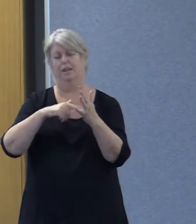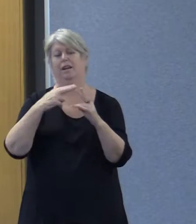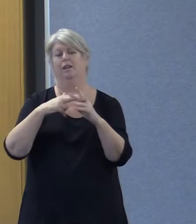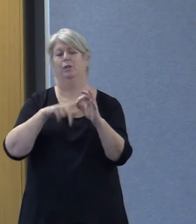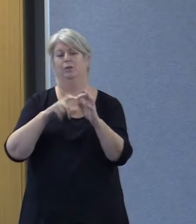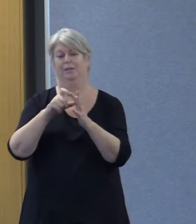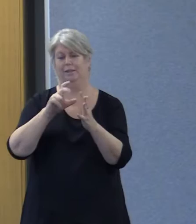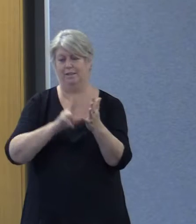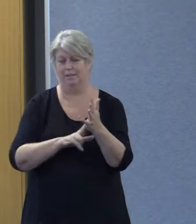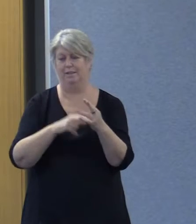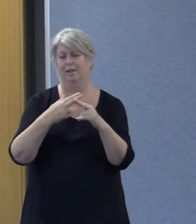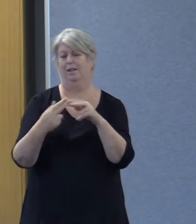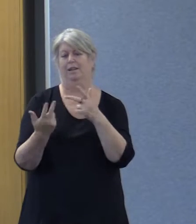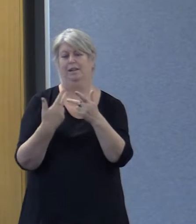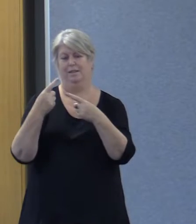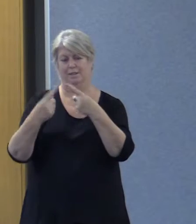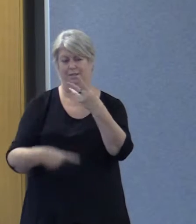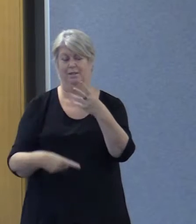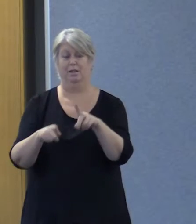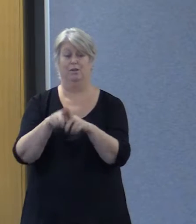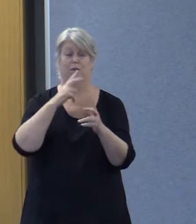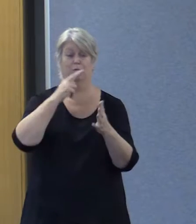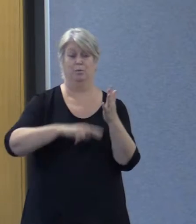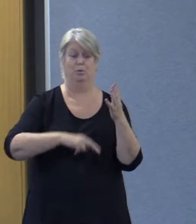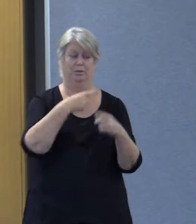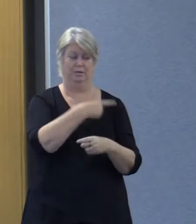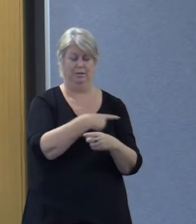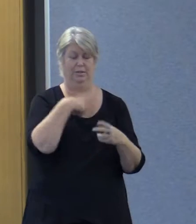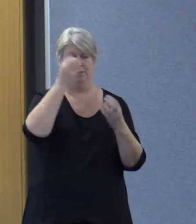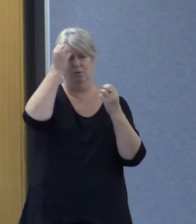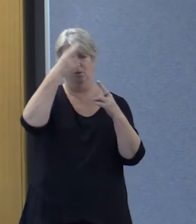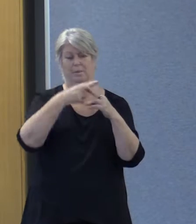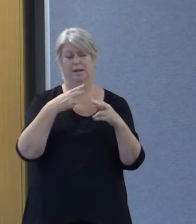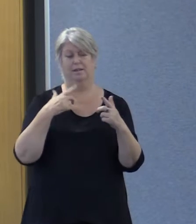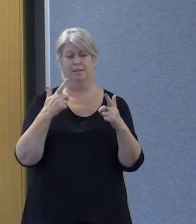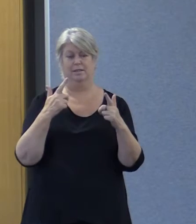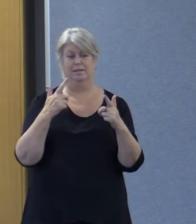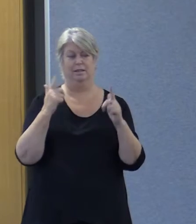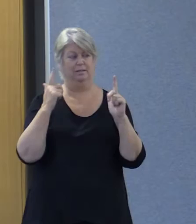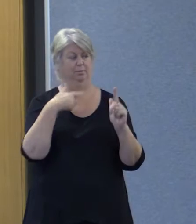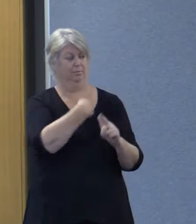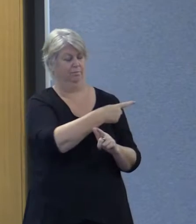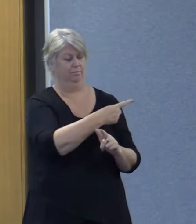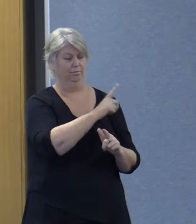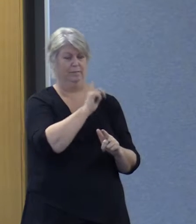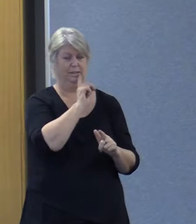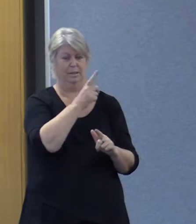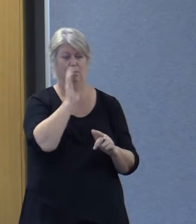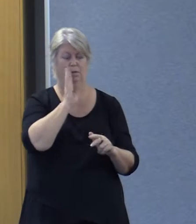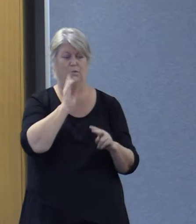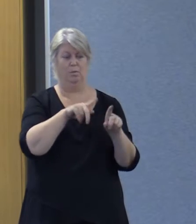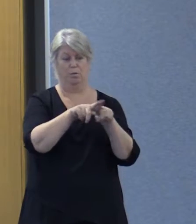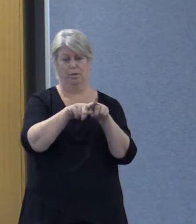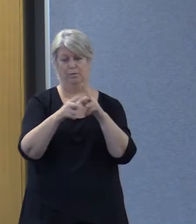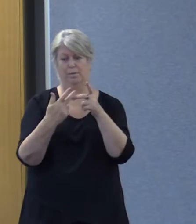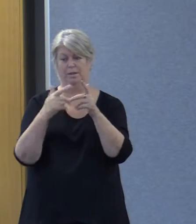a number of others. And lastly, the report has been informed as the leaders have already talked about from learnings